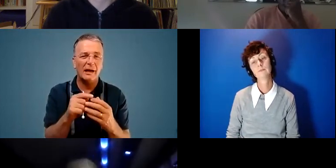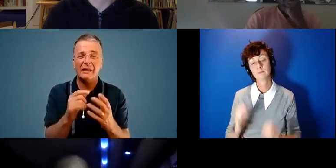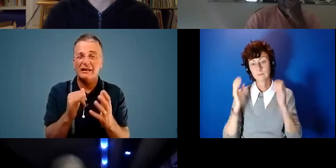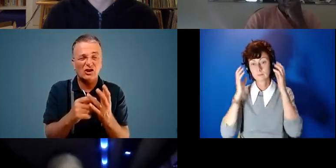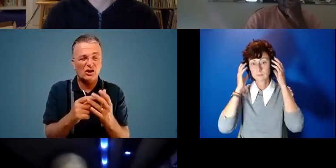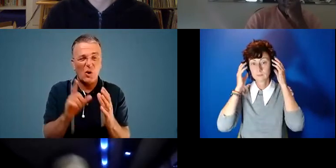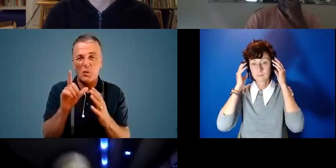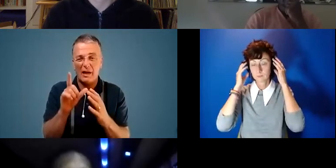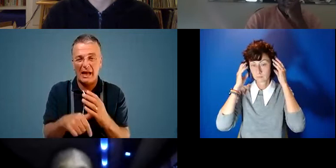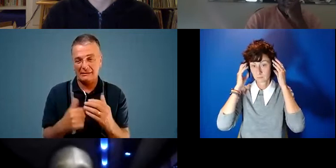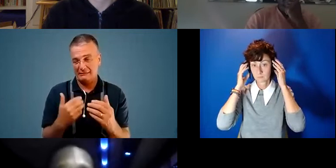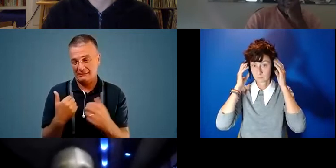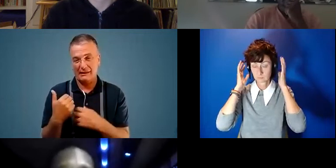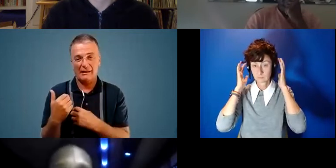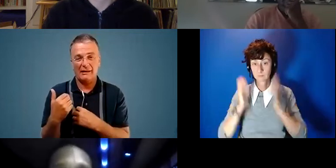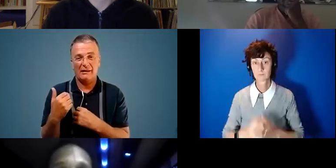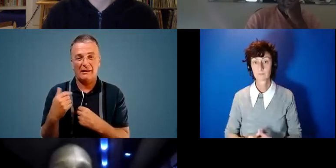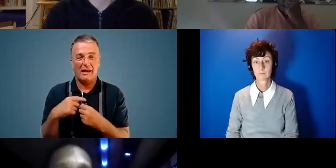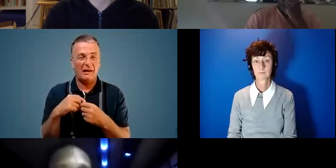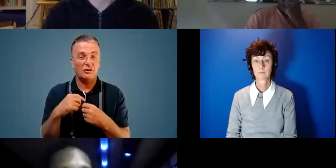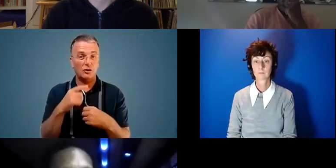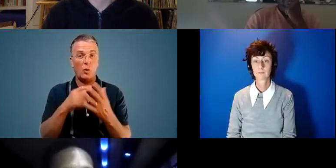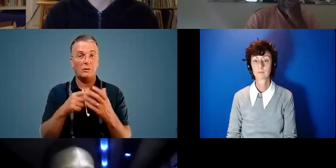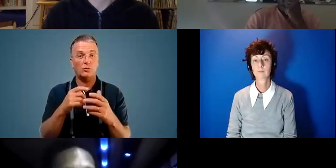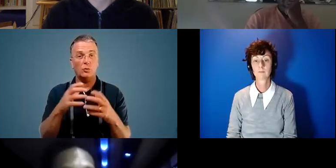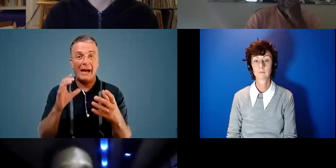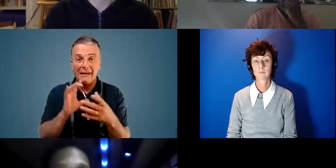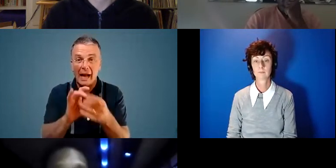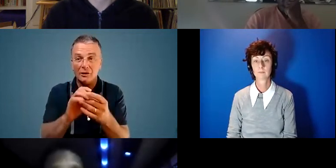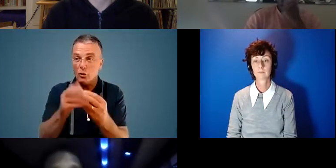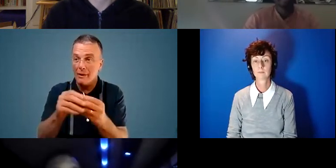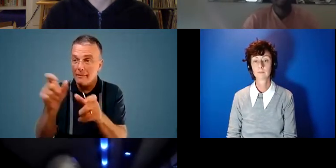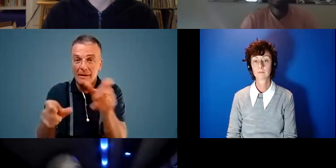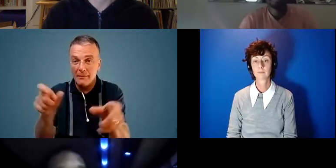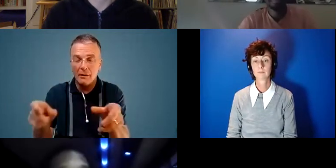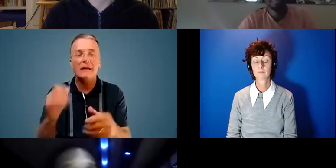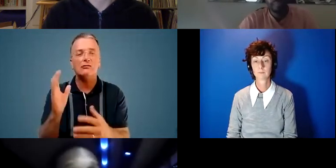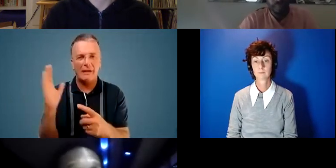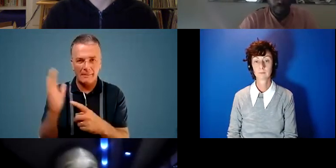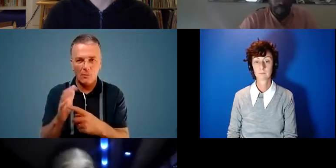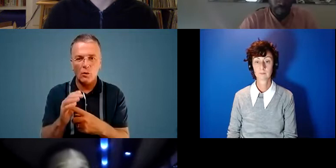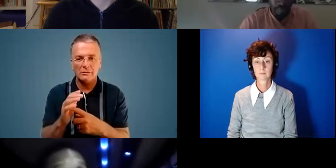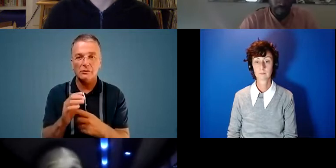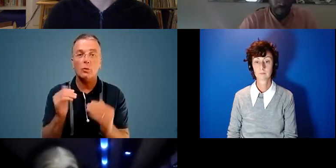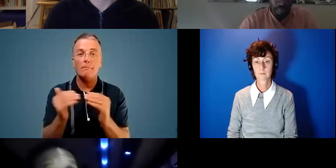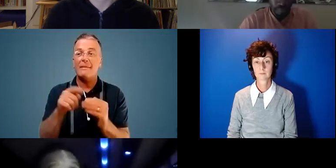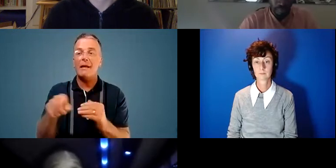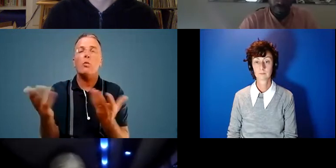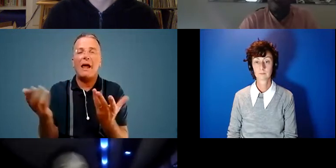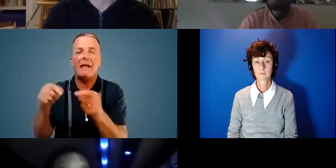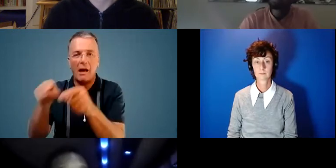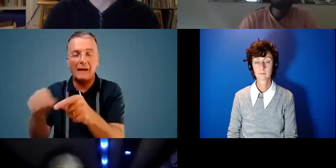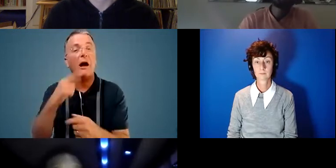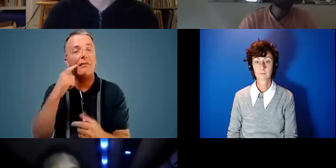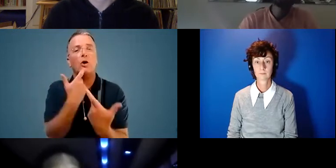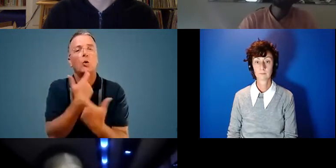and so in order to engage people it's really important to meet them where they're at and i think humor is a really